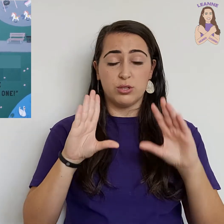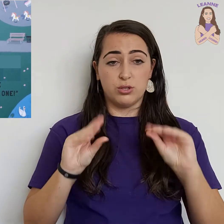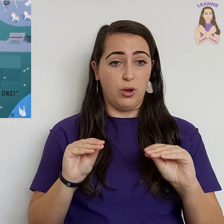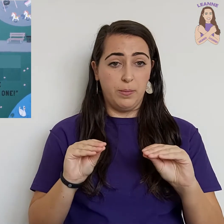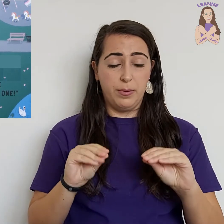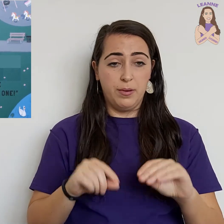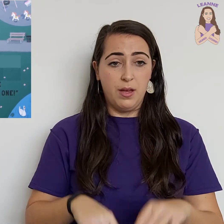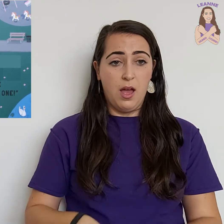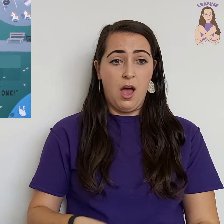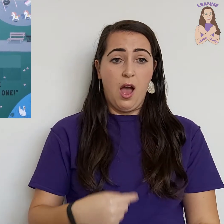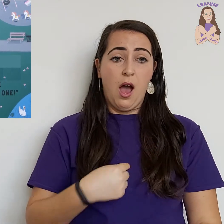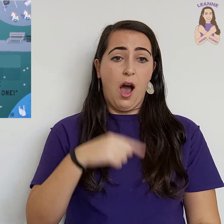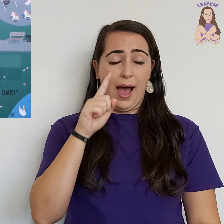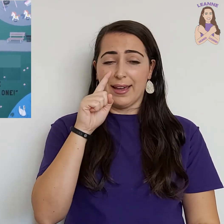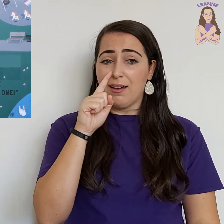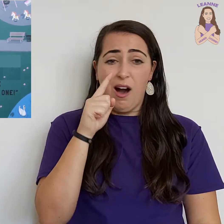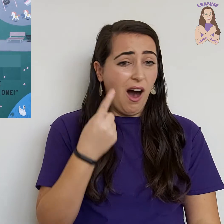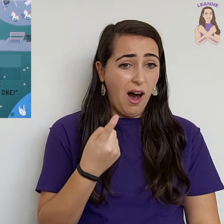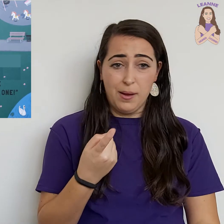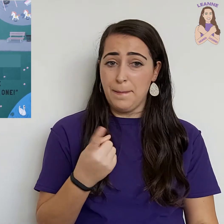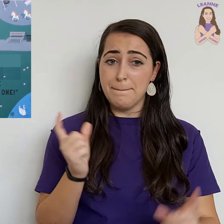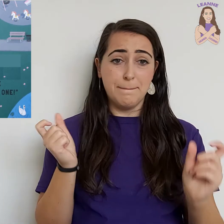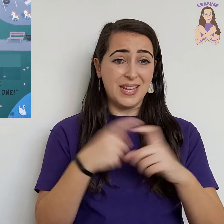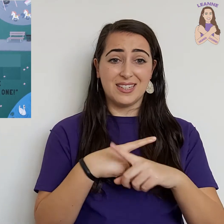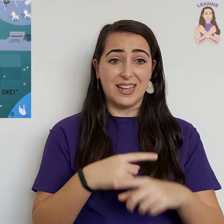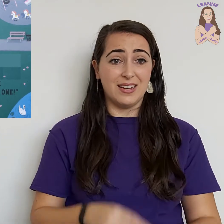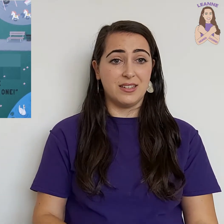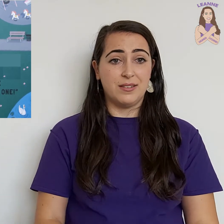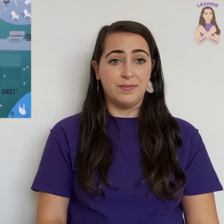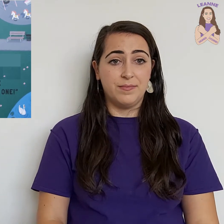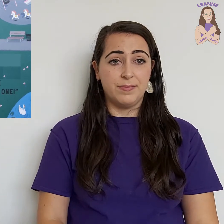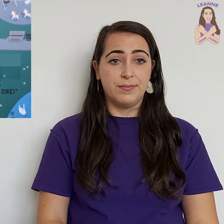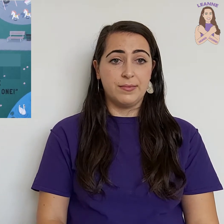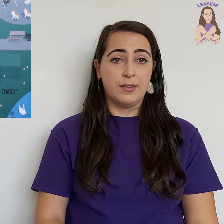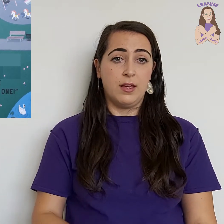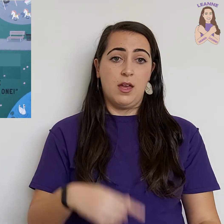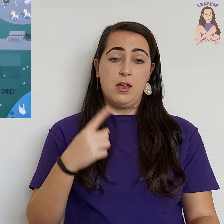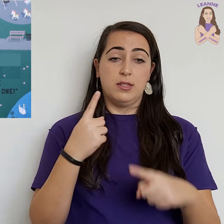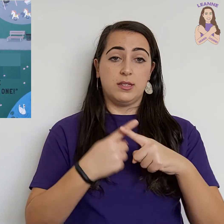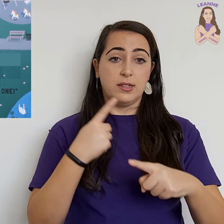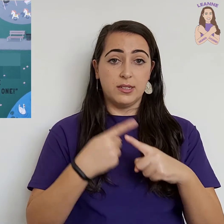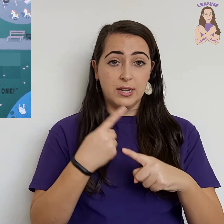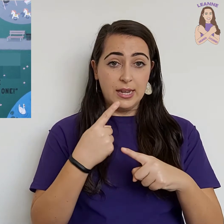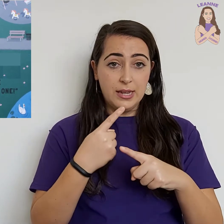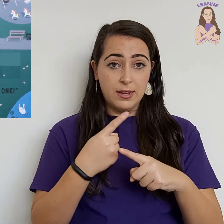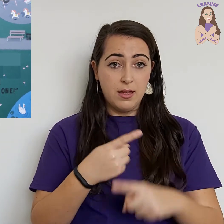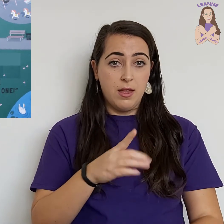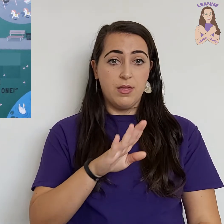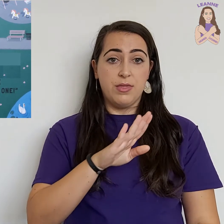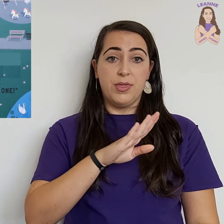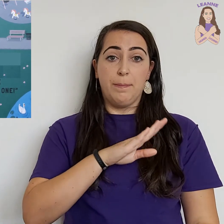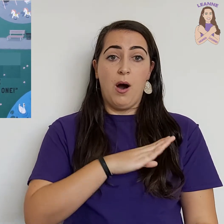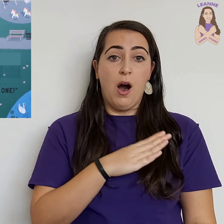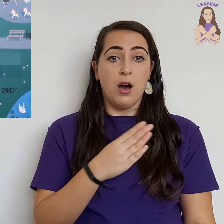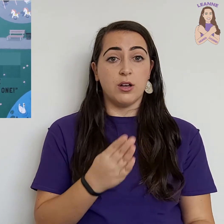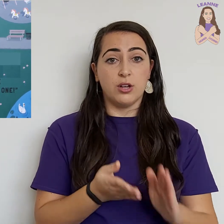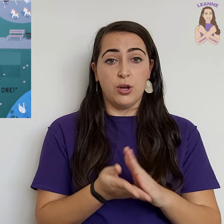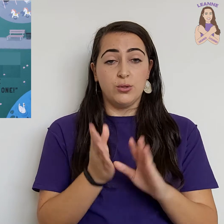stop. I can't miss it! Suddenly, the park goes